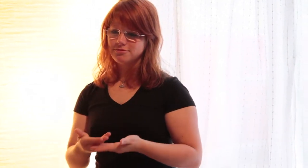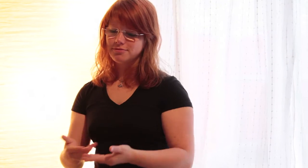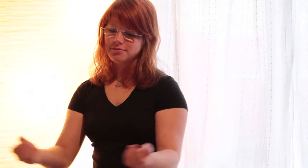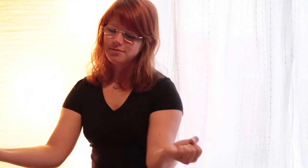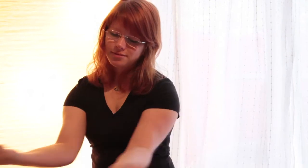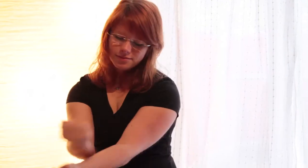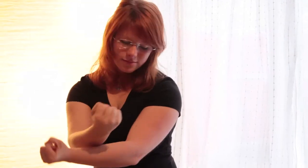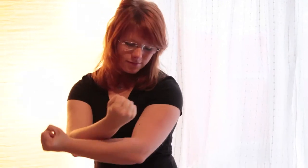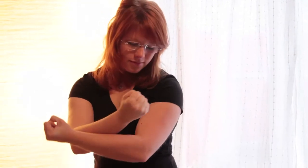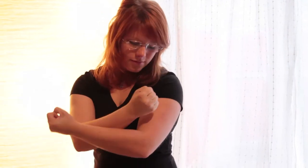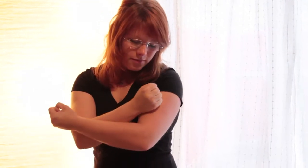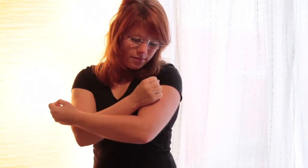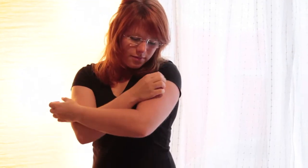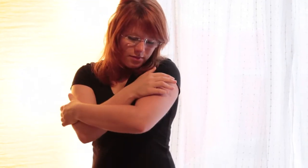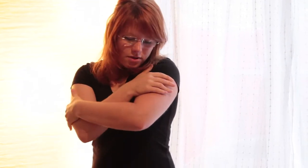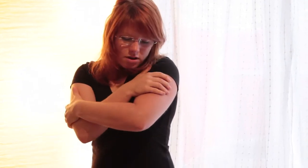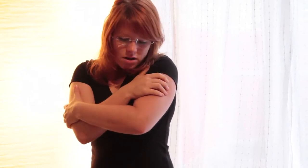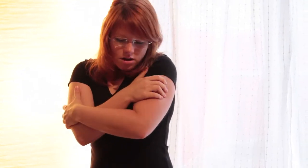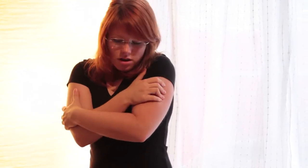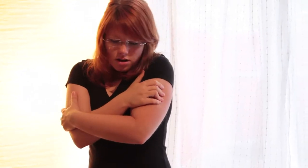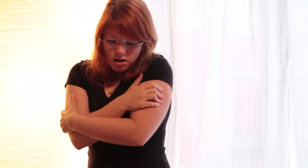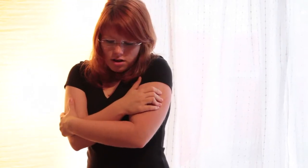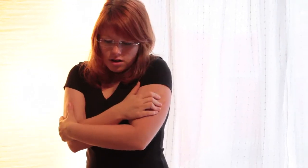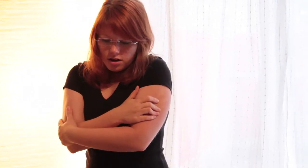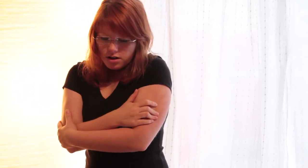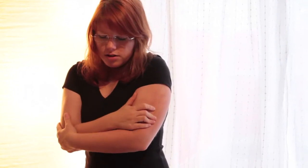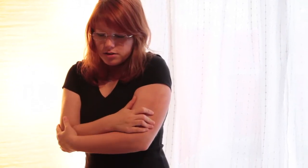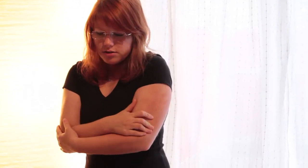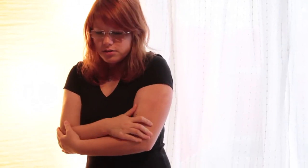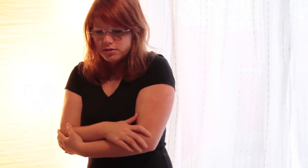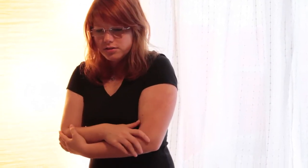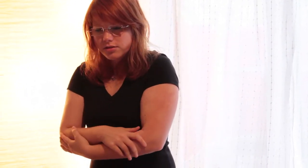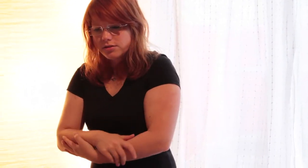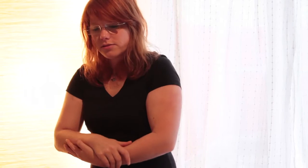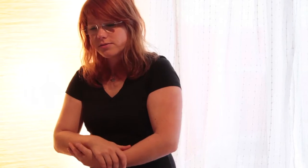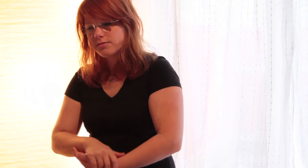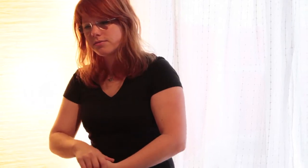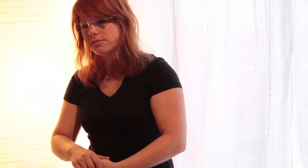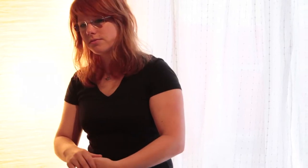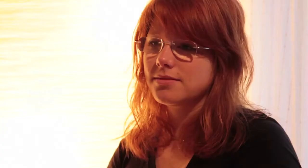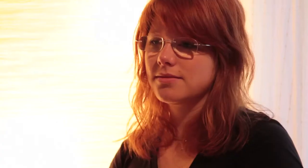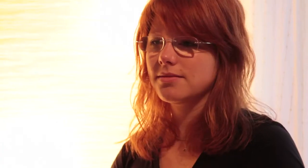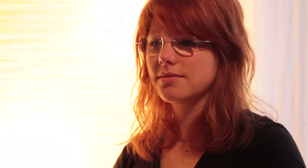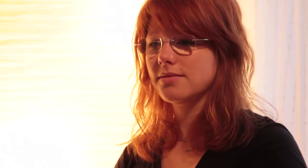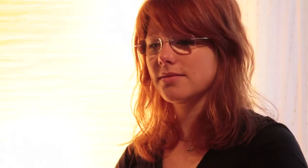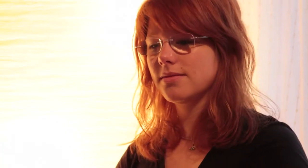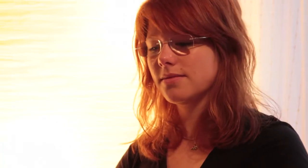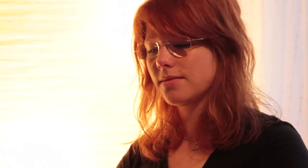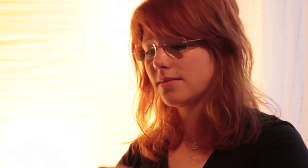hurt me in your hands You let me fall